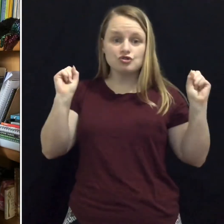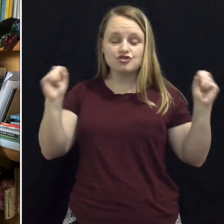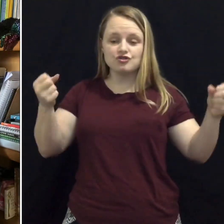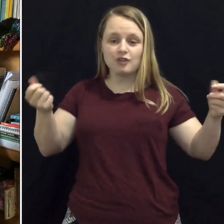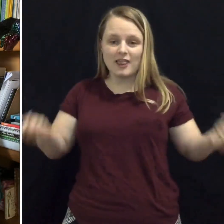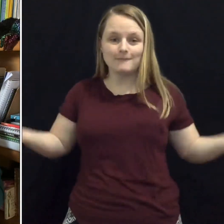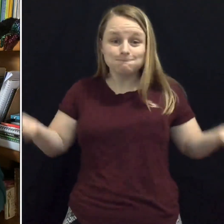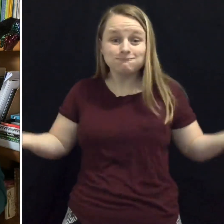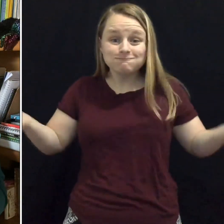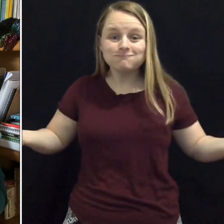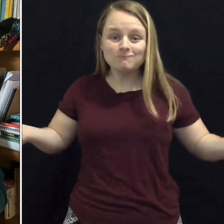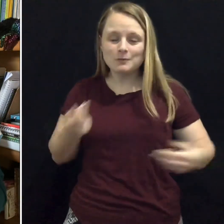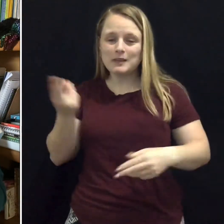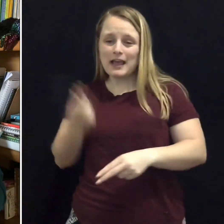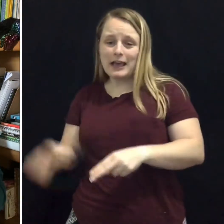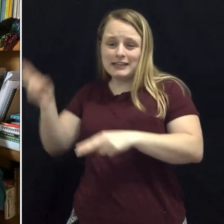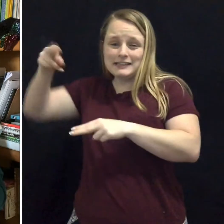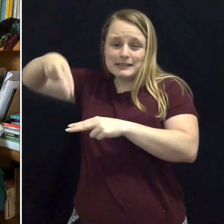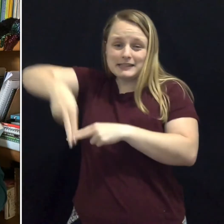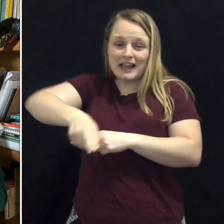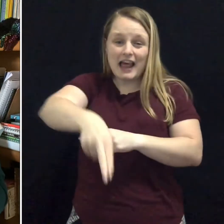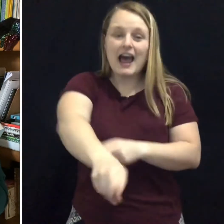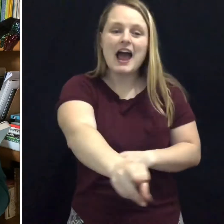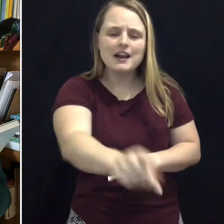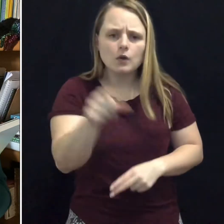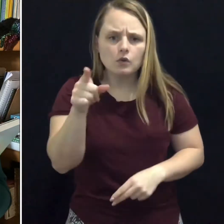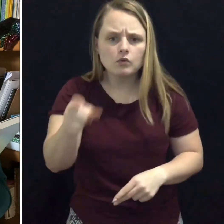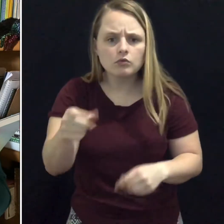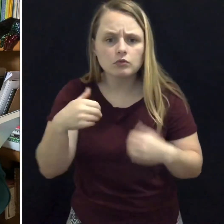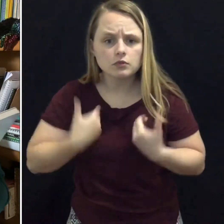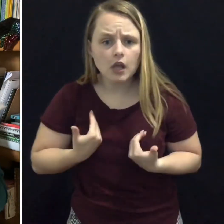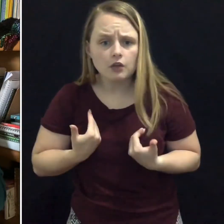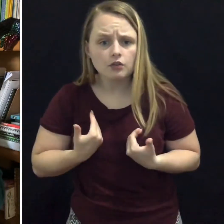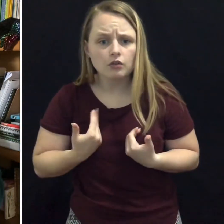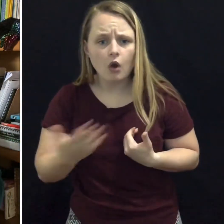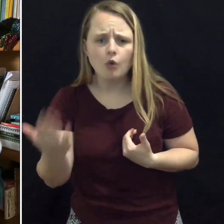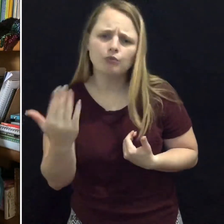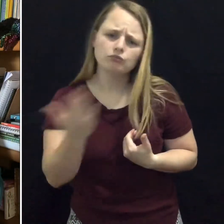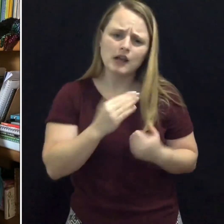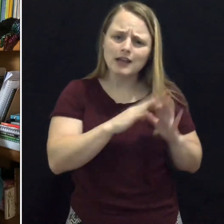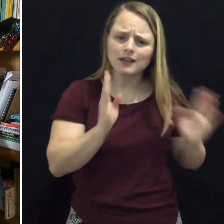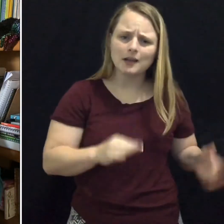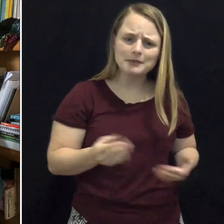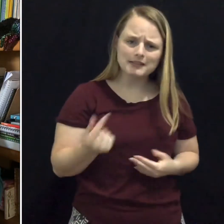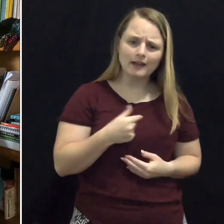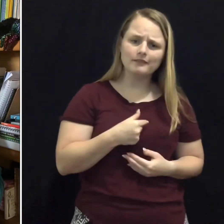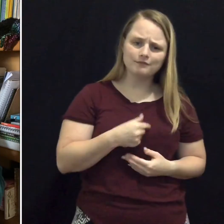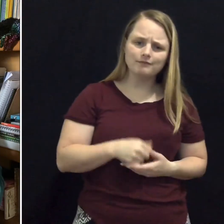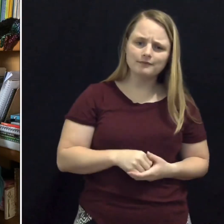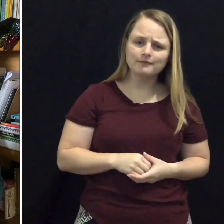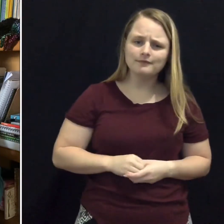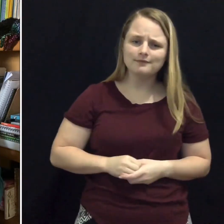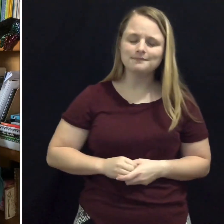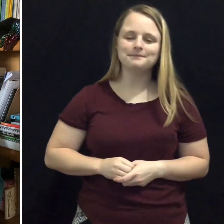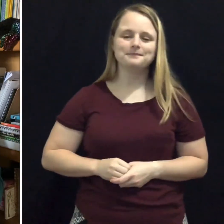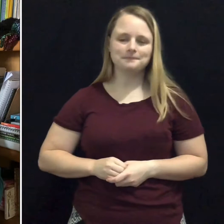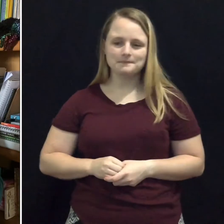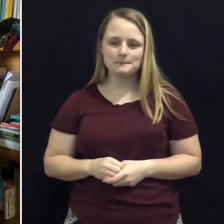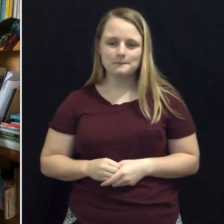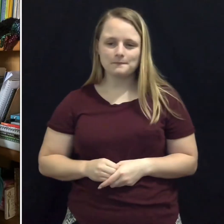Try out the jump rope. Slide down the slide. Are you tired? Come inside.